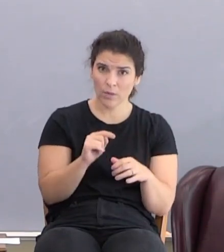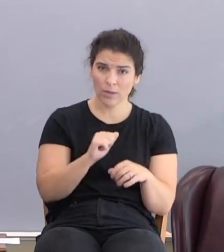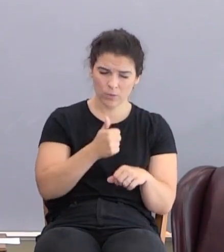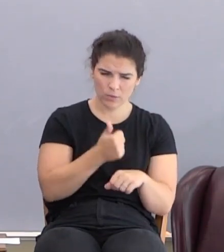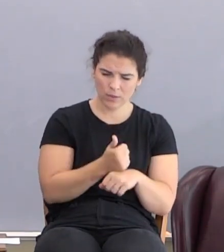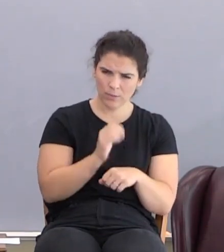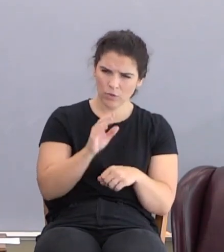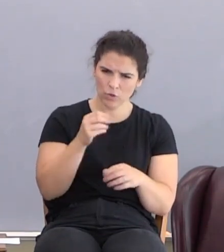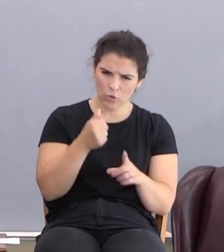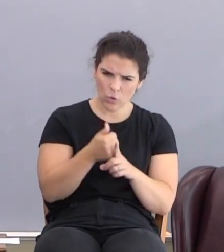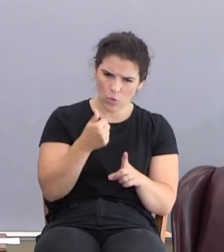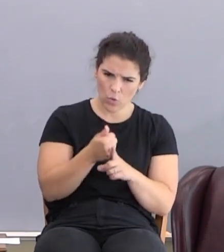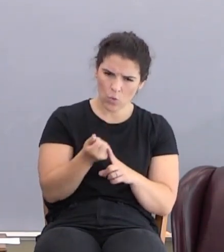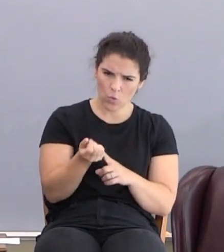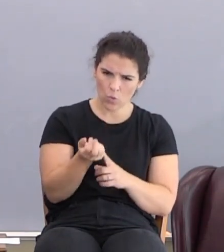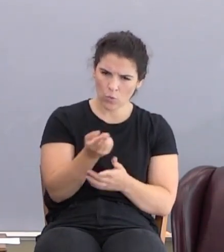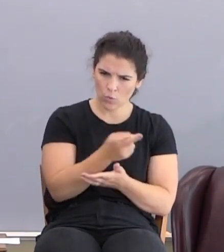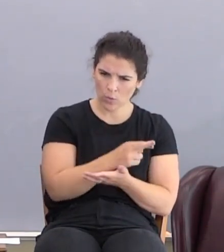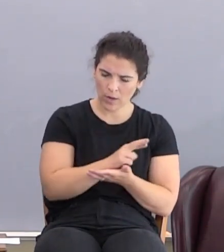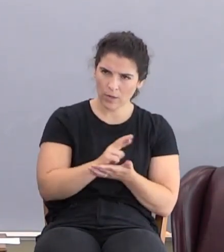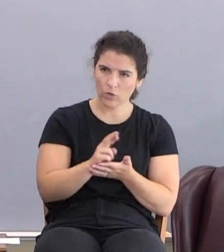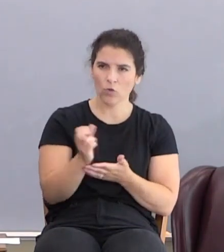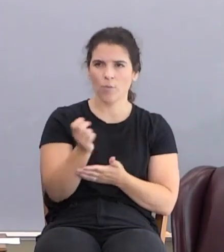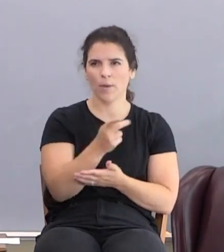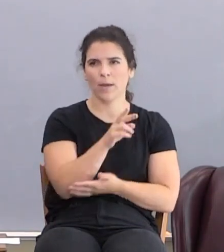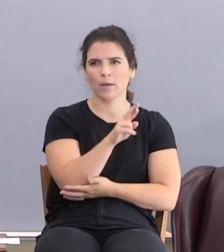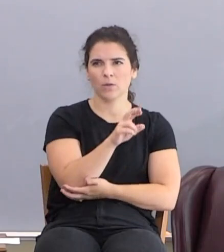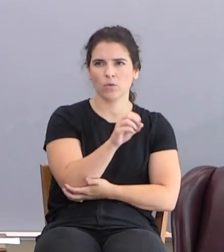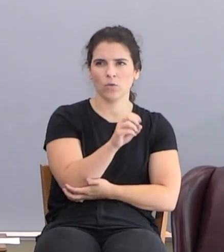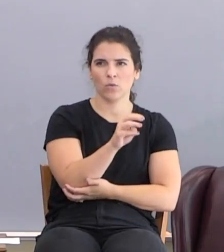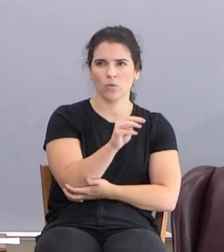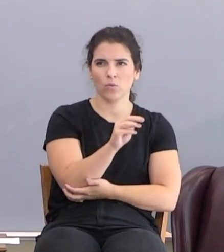establish your own righteousness. Look back at Romans 10.